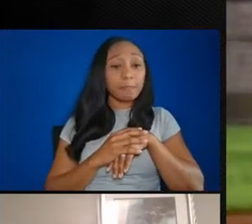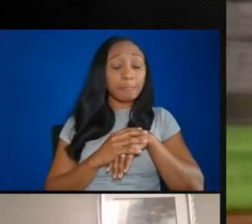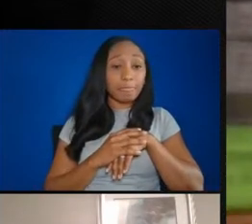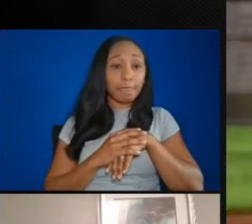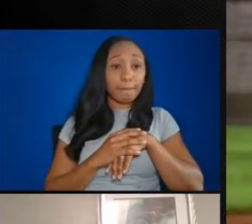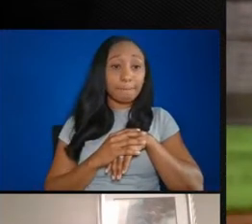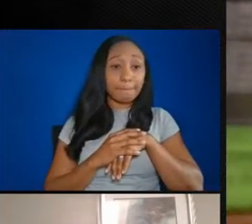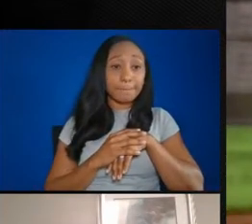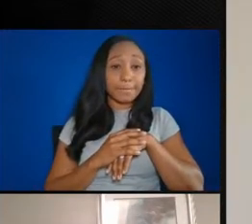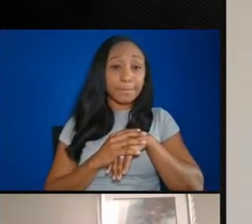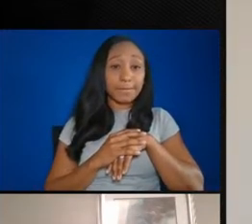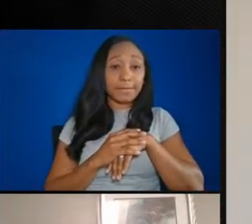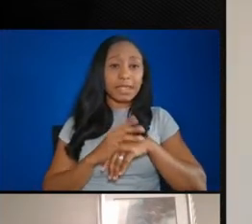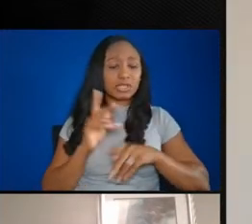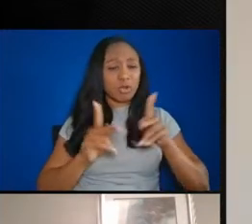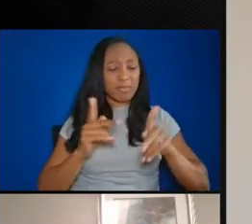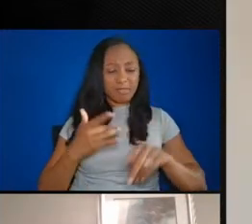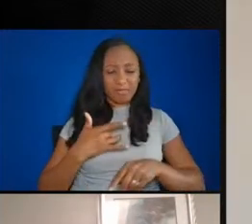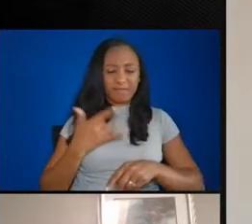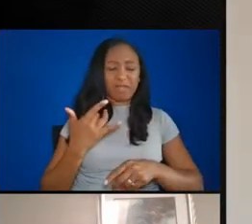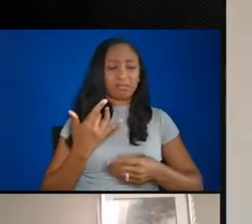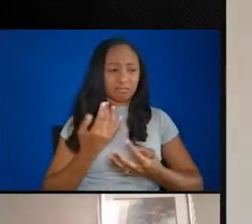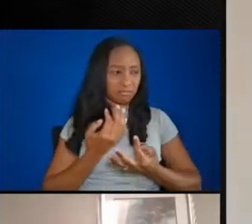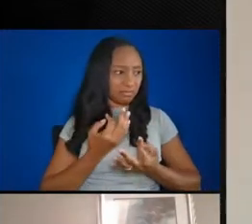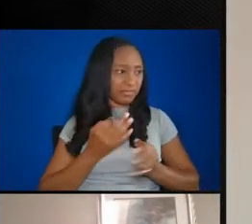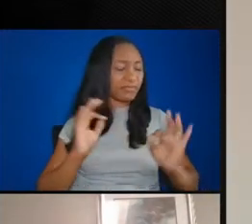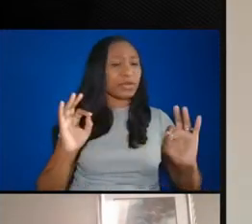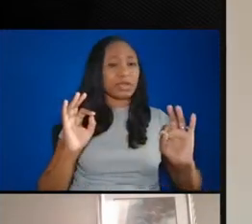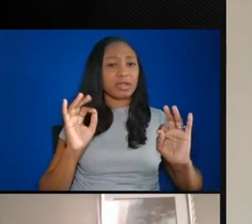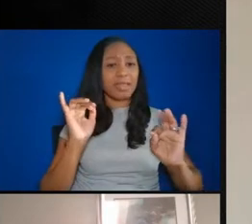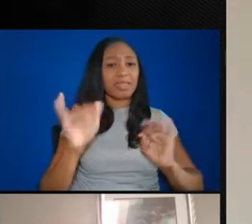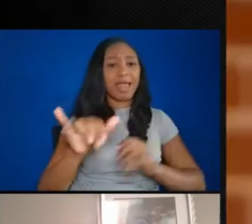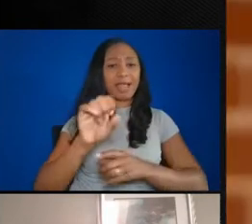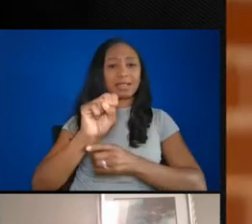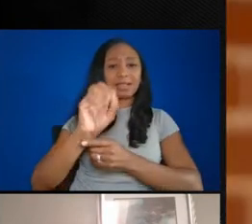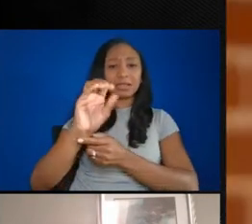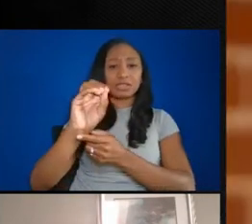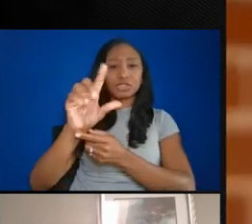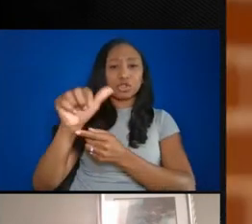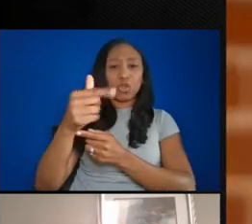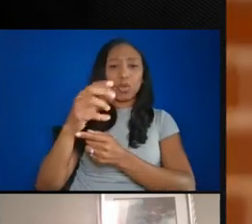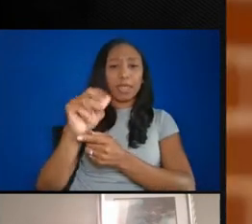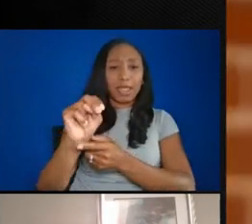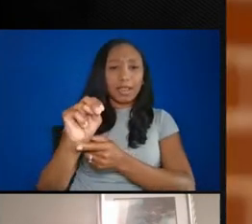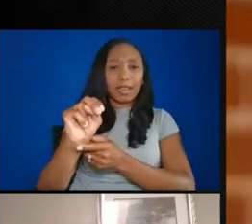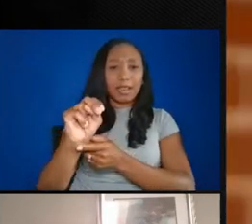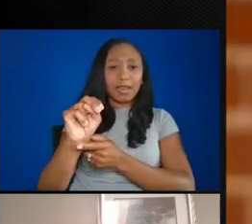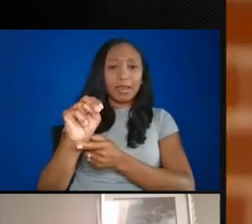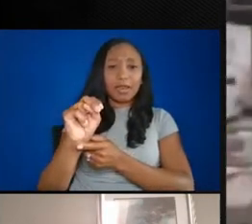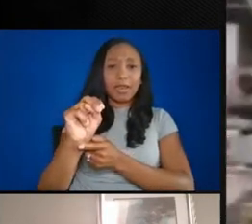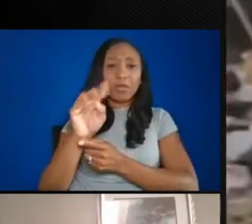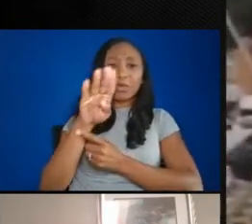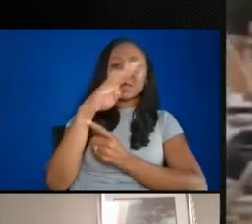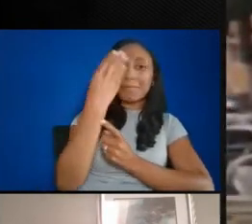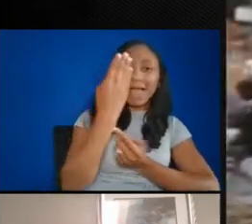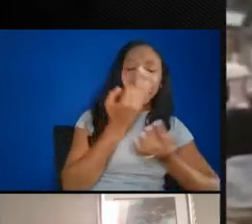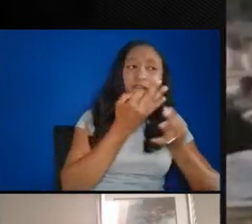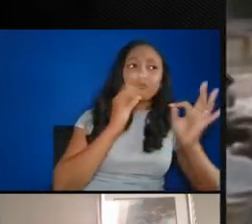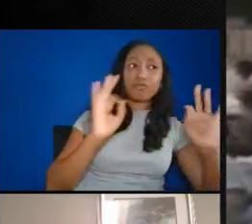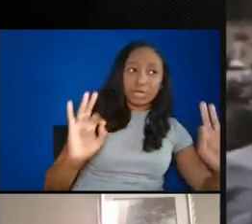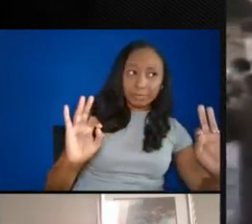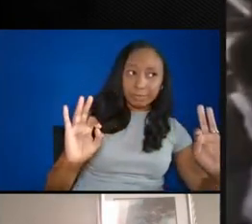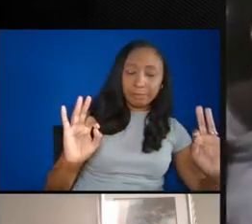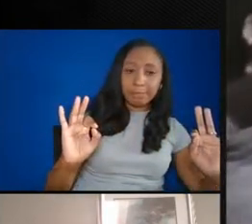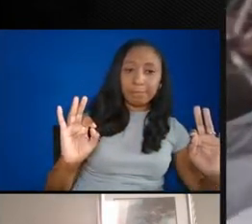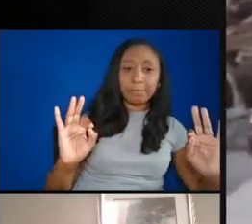So people felt free. The slogan was Blackfeet and white sand. I mean, that was just so empowering and